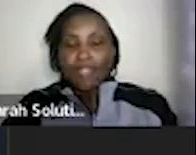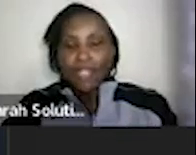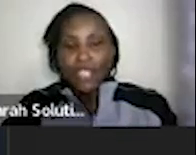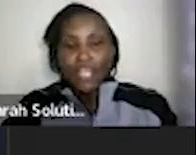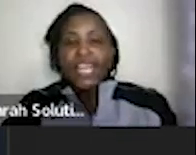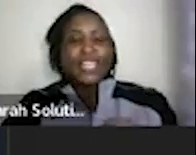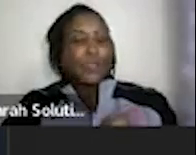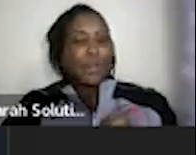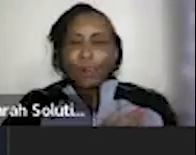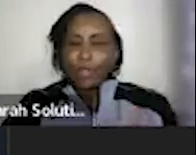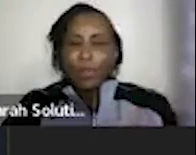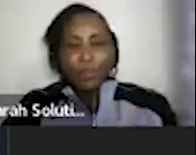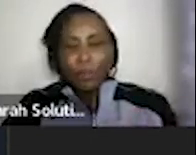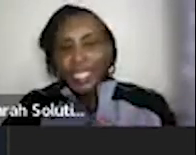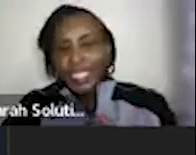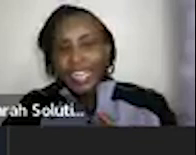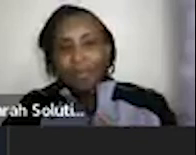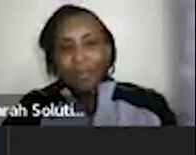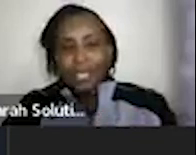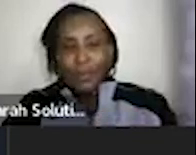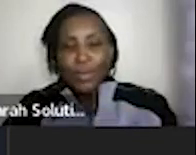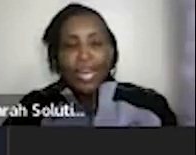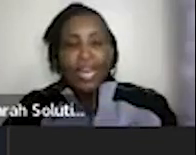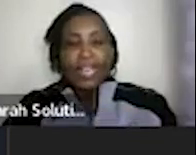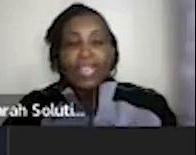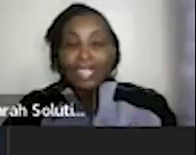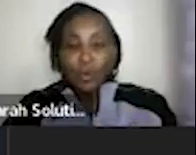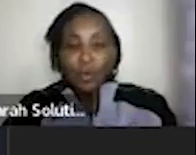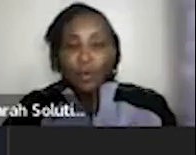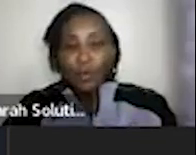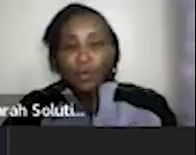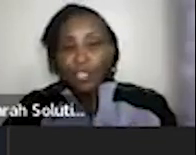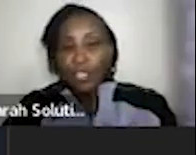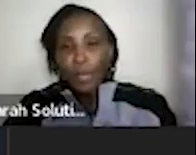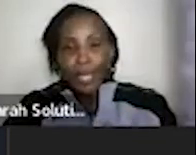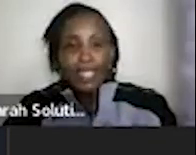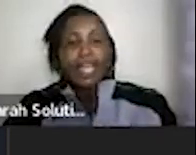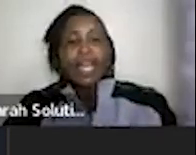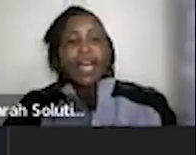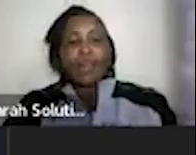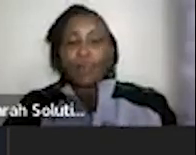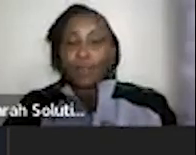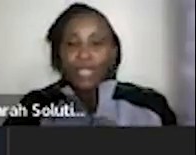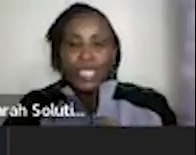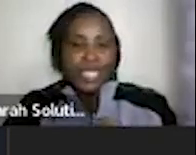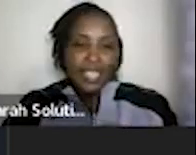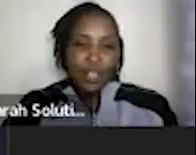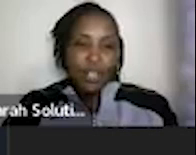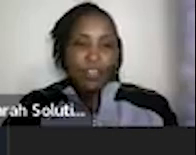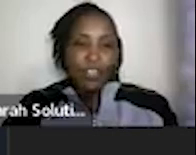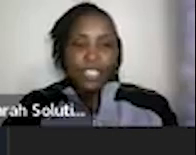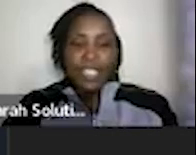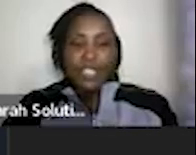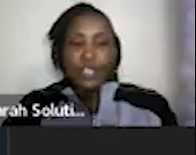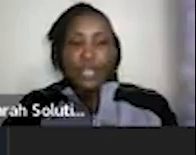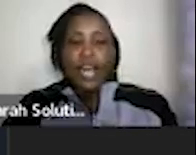in naivasha it's one of the most beautiful places i have been to uh that is where we are going for a road trip next uh we have profiles international